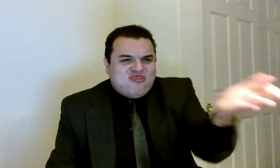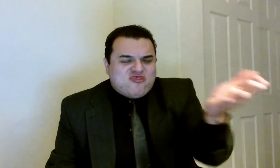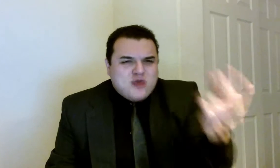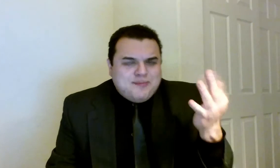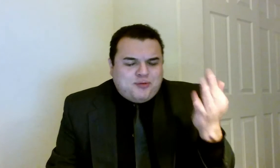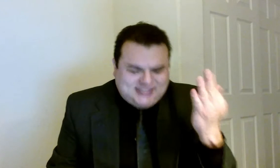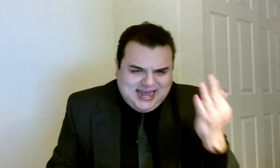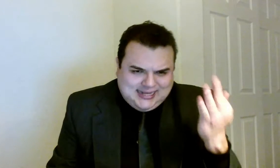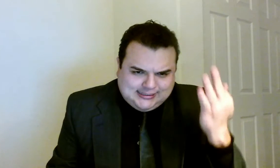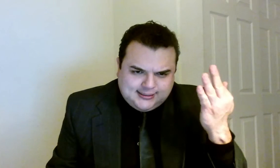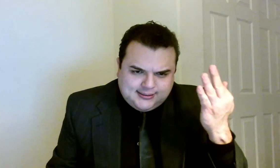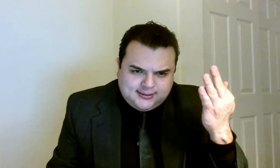3%.